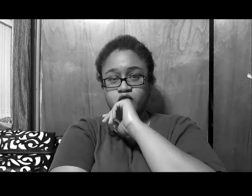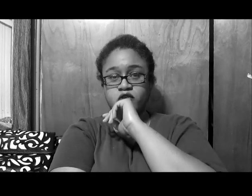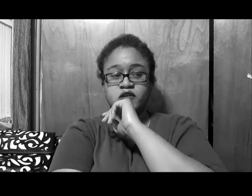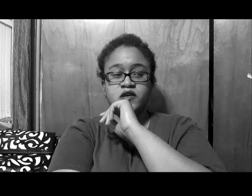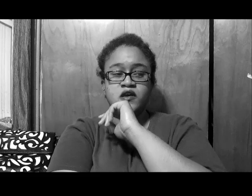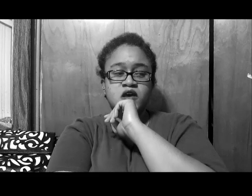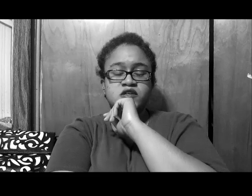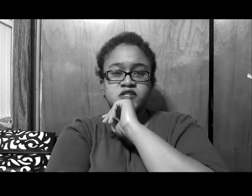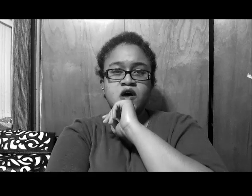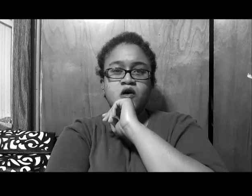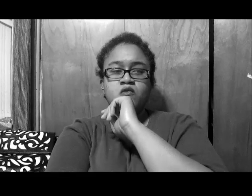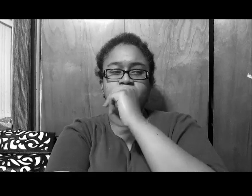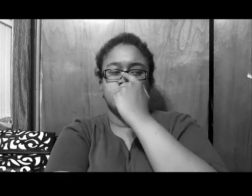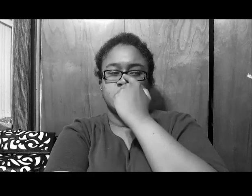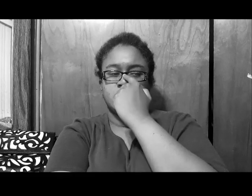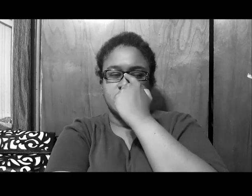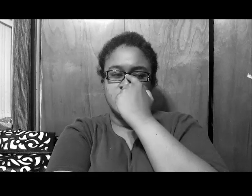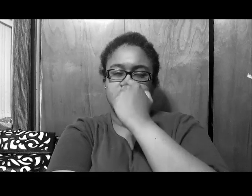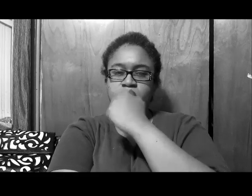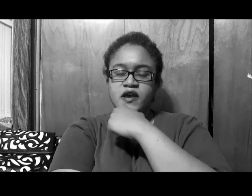really, so, anyways,